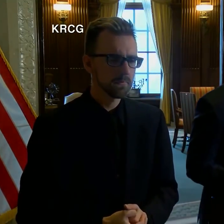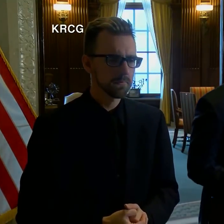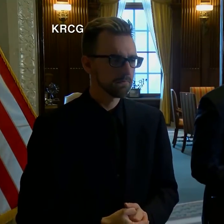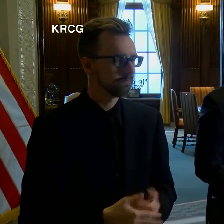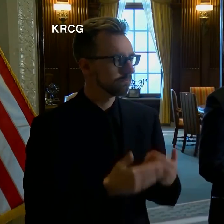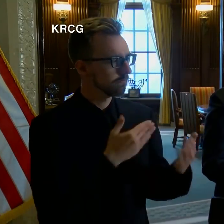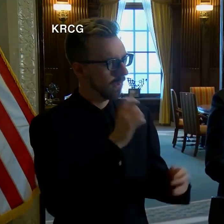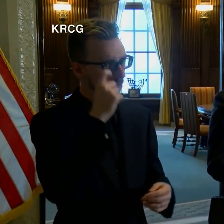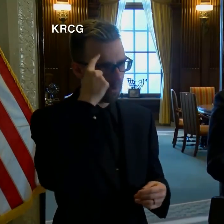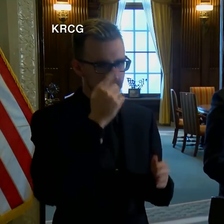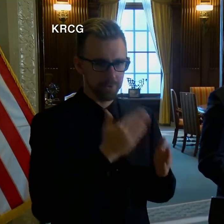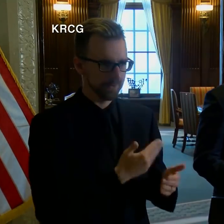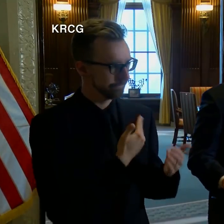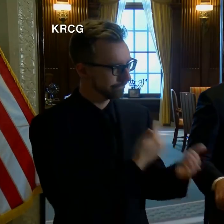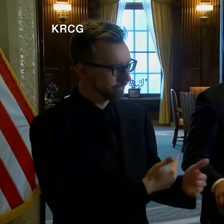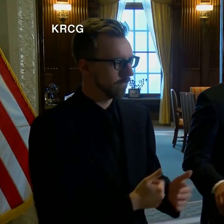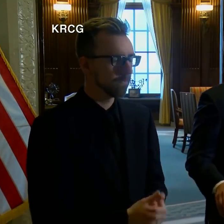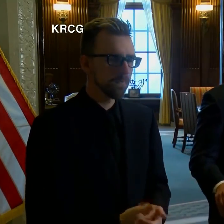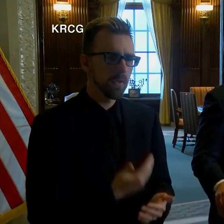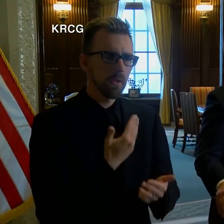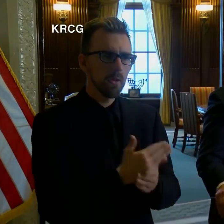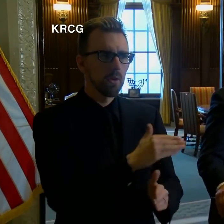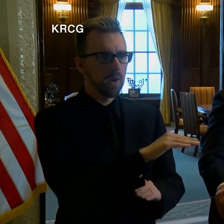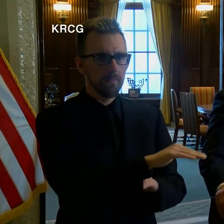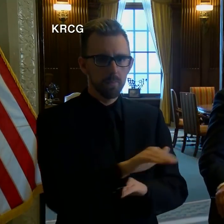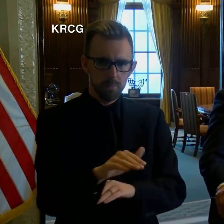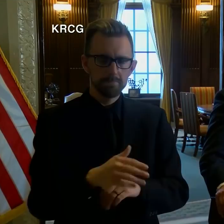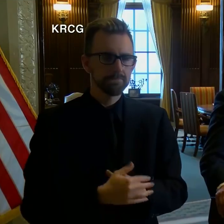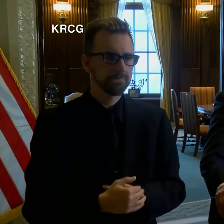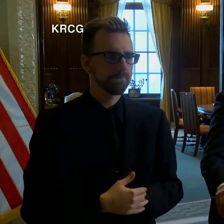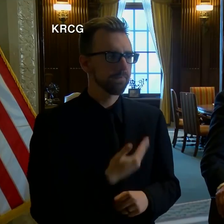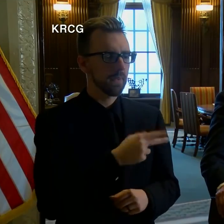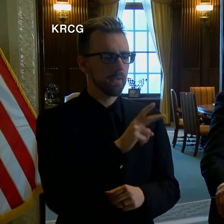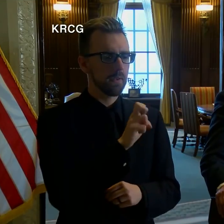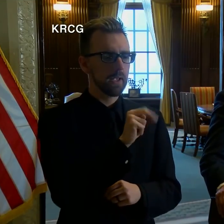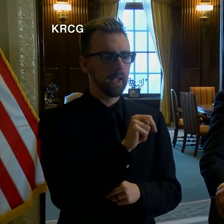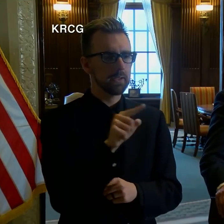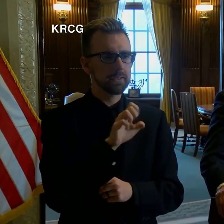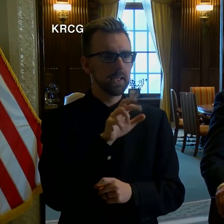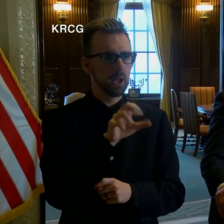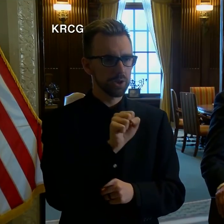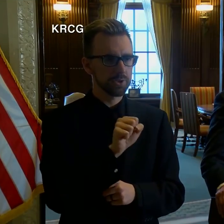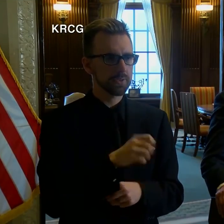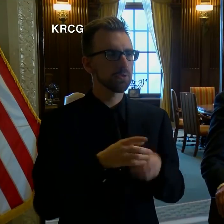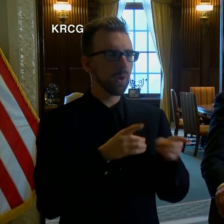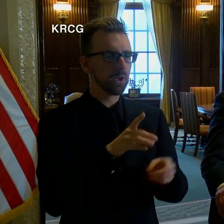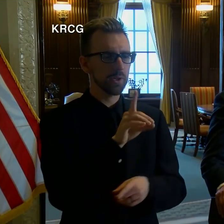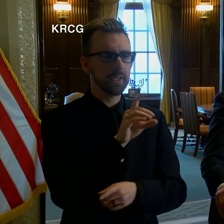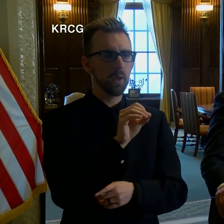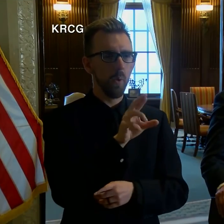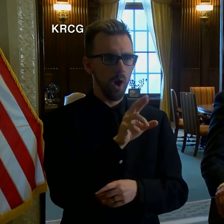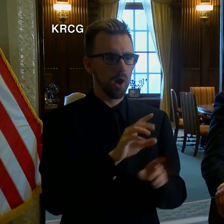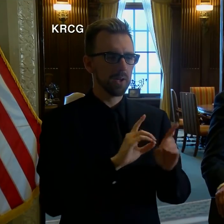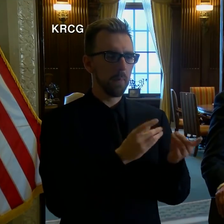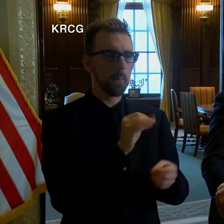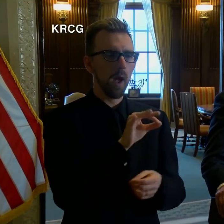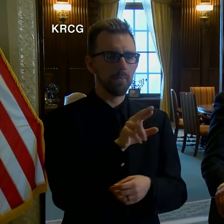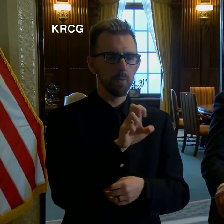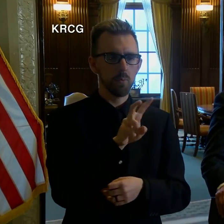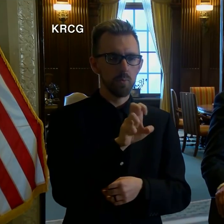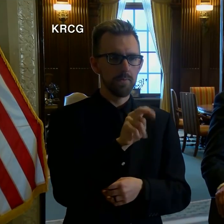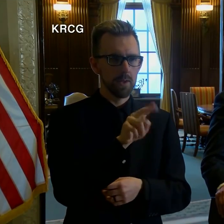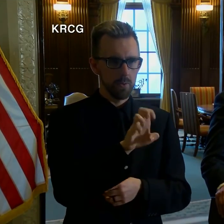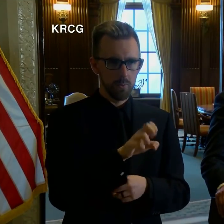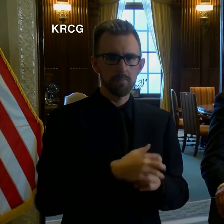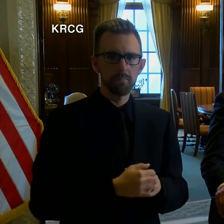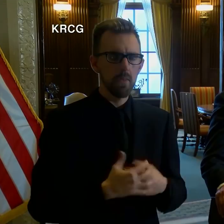Thank you, Governor. Good afternoon. I'm Ken Zellers, Director of the Missouri Department of Revenue. The health and